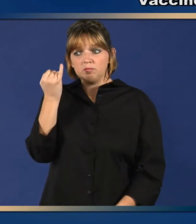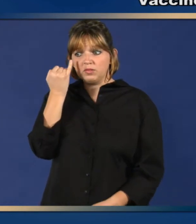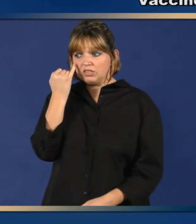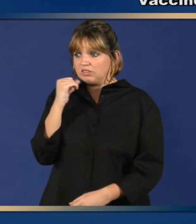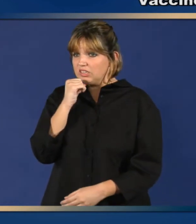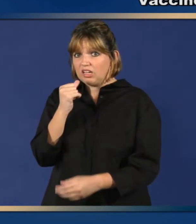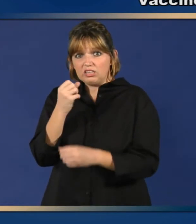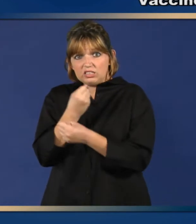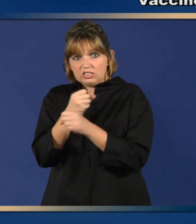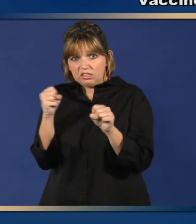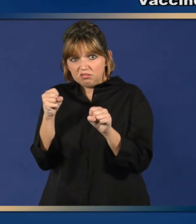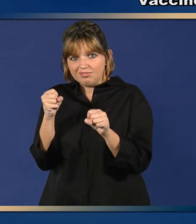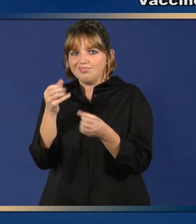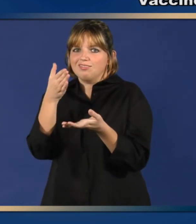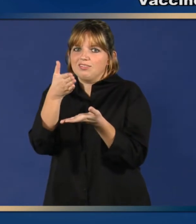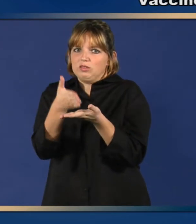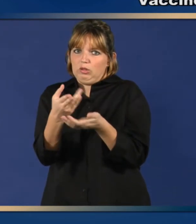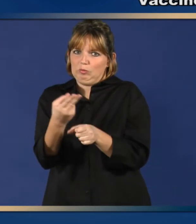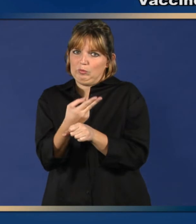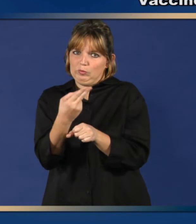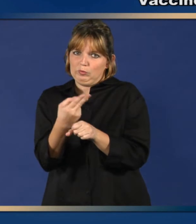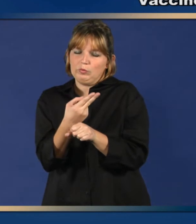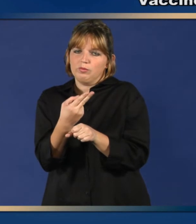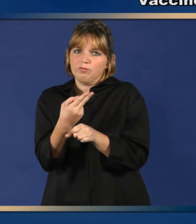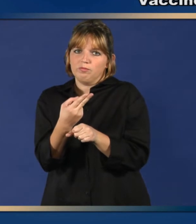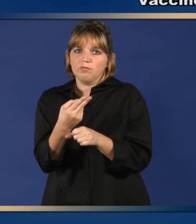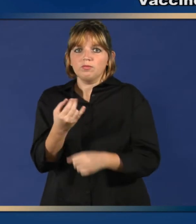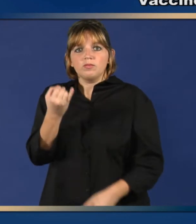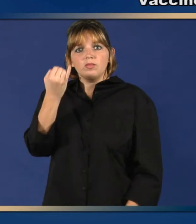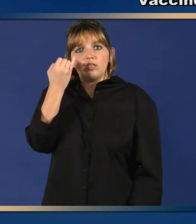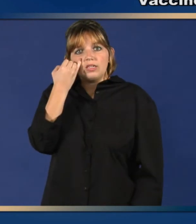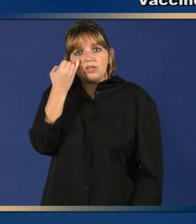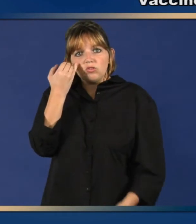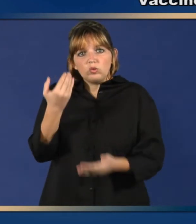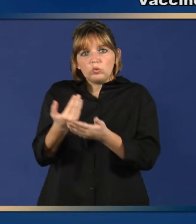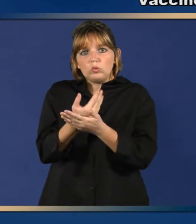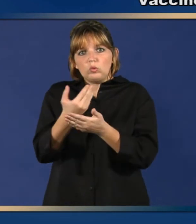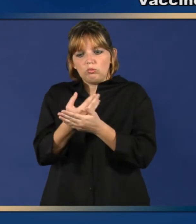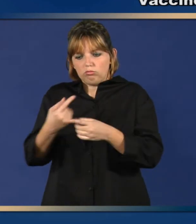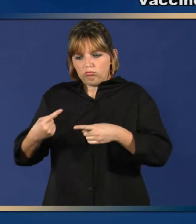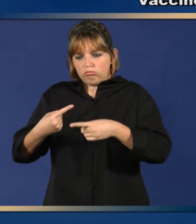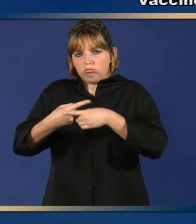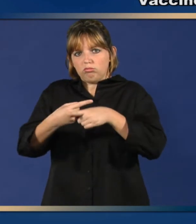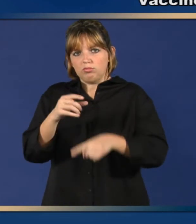And if there is a problem, changes are made as soon as possible.